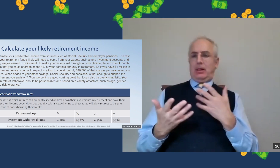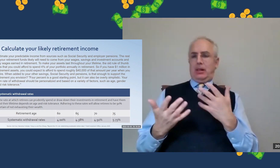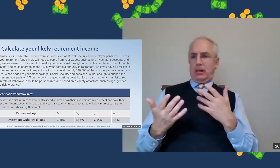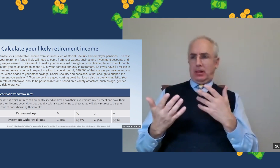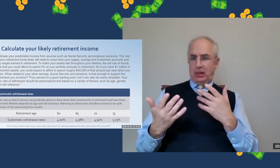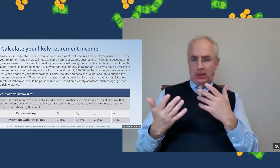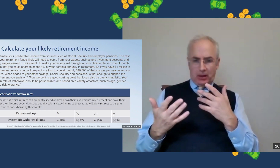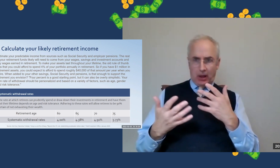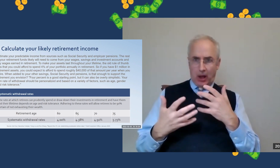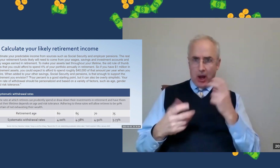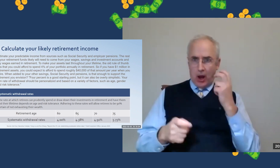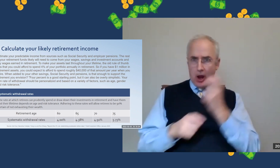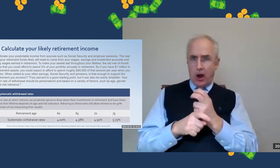goal for how much you should save.